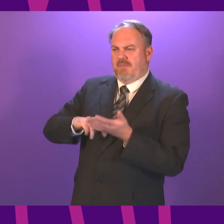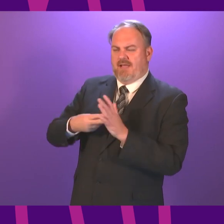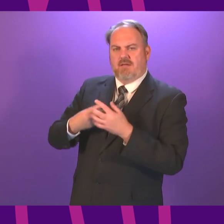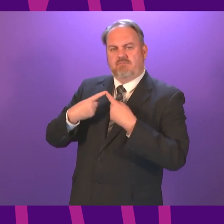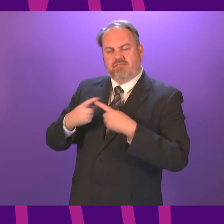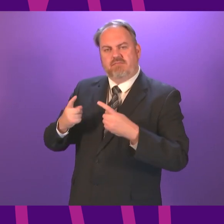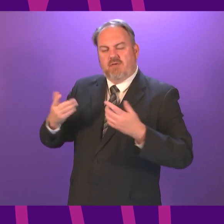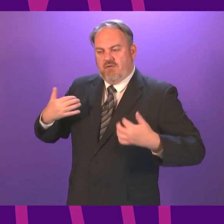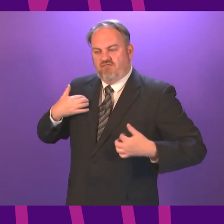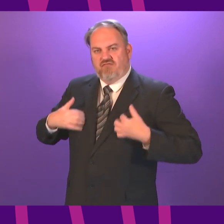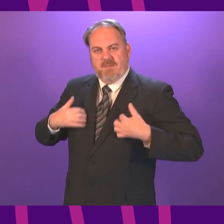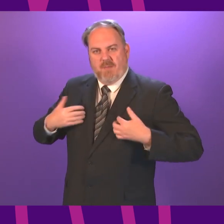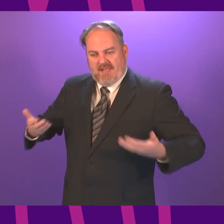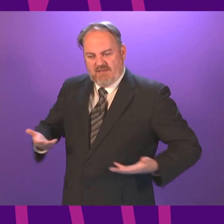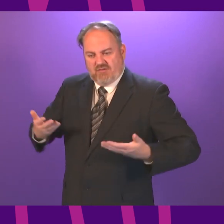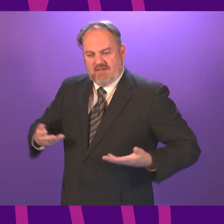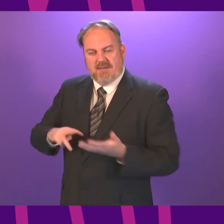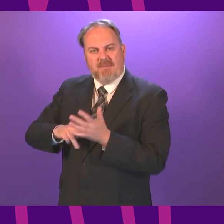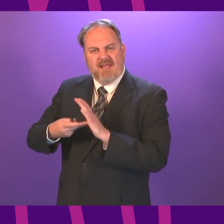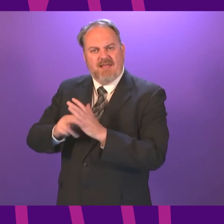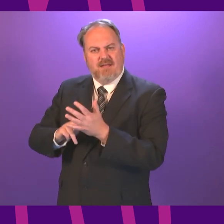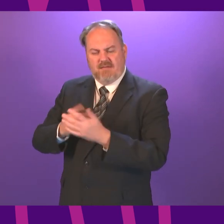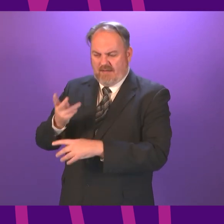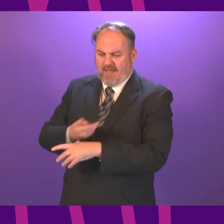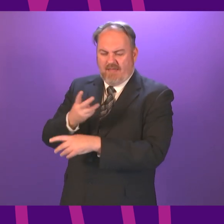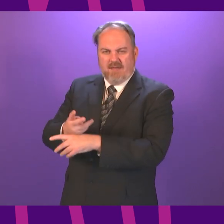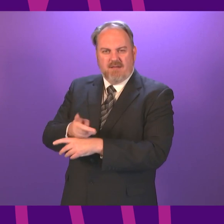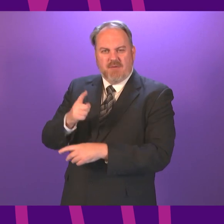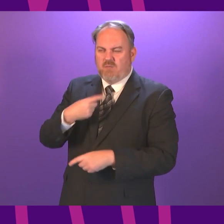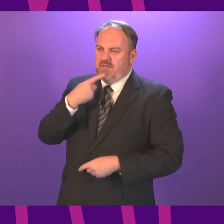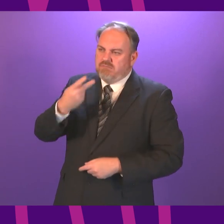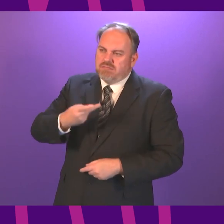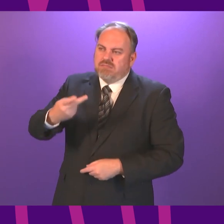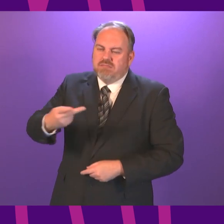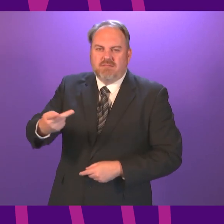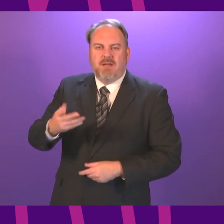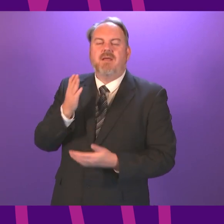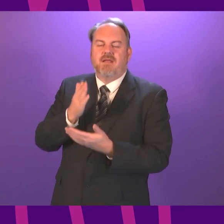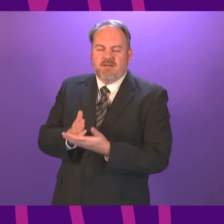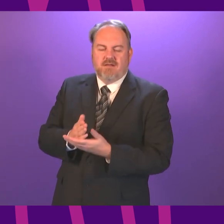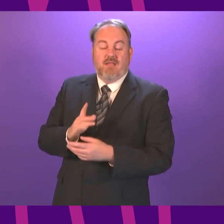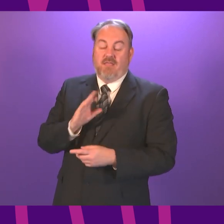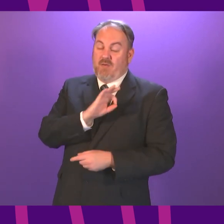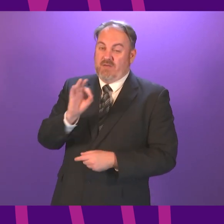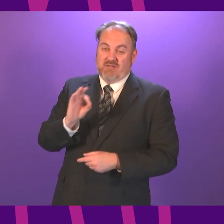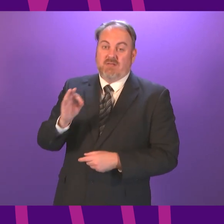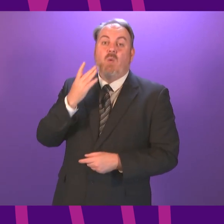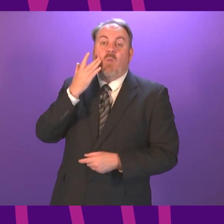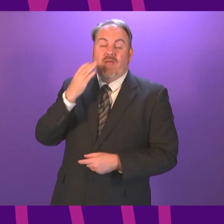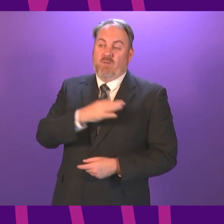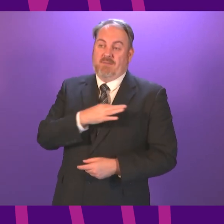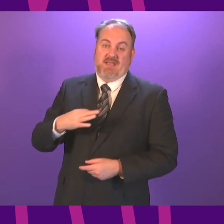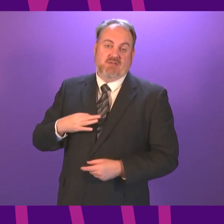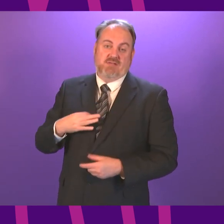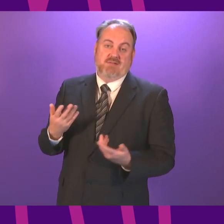remobilisation plan announced but what patients want to know is when will they be seen first minister how much